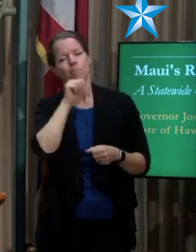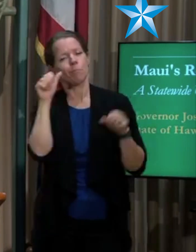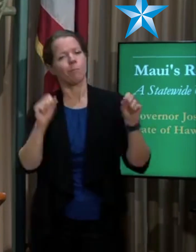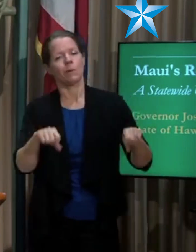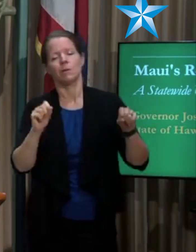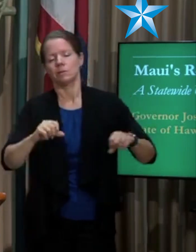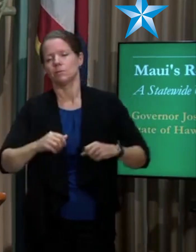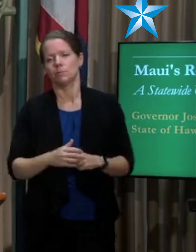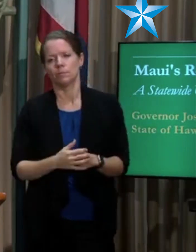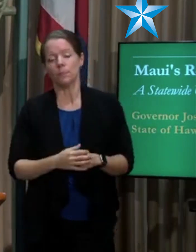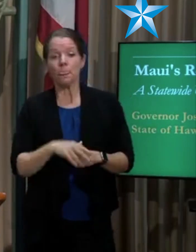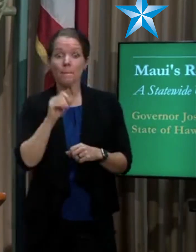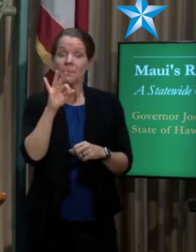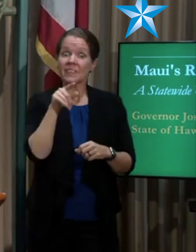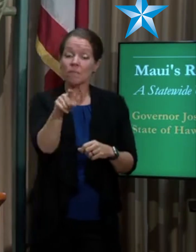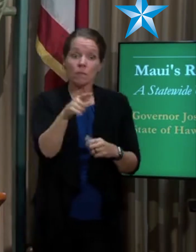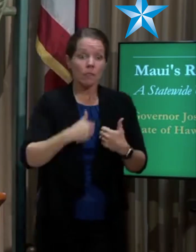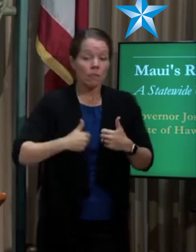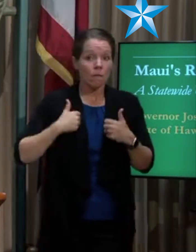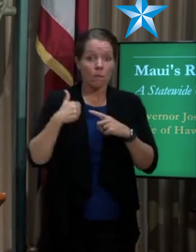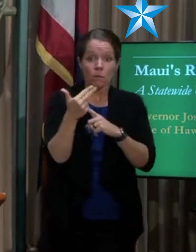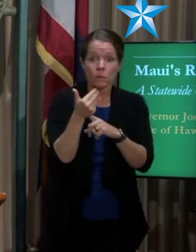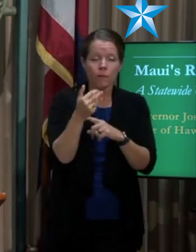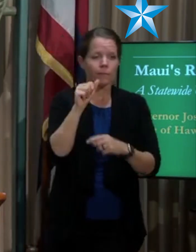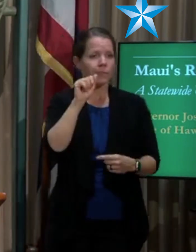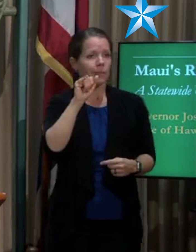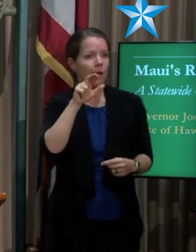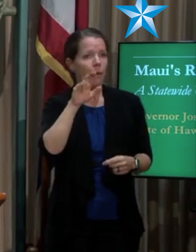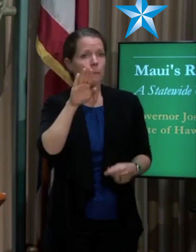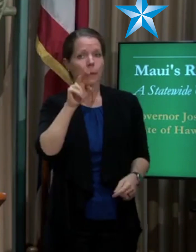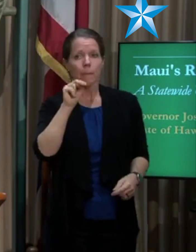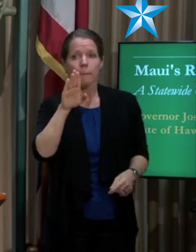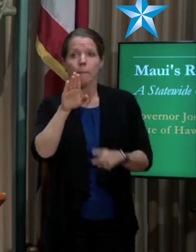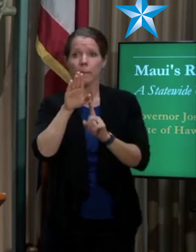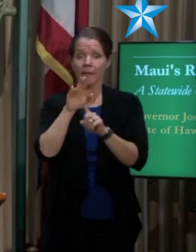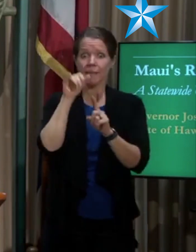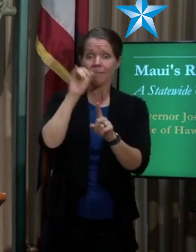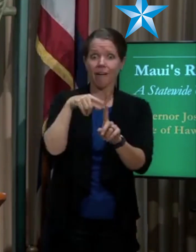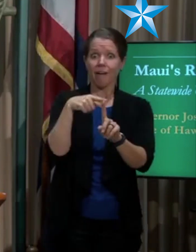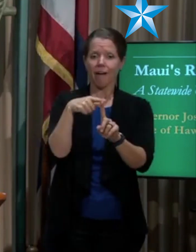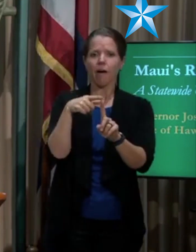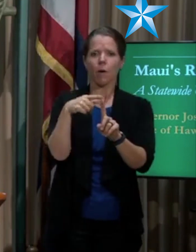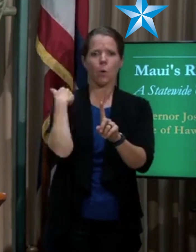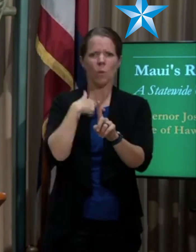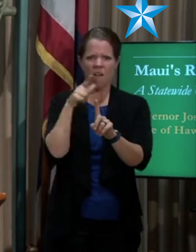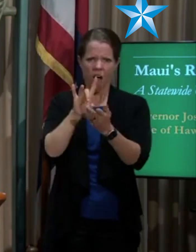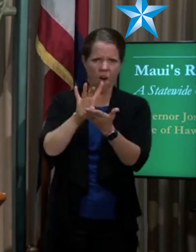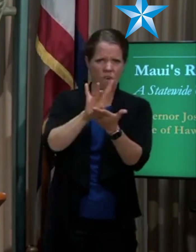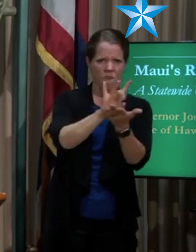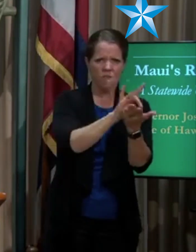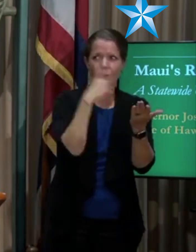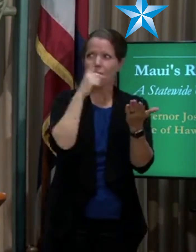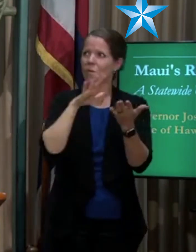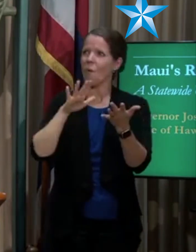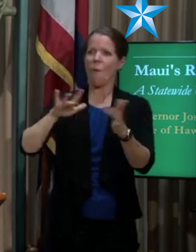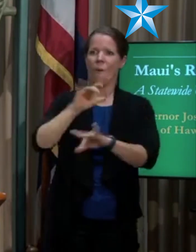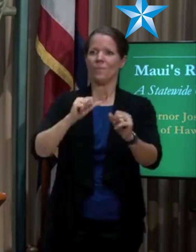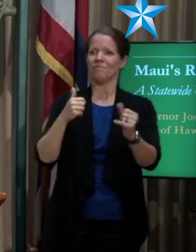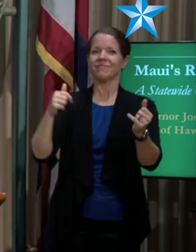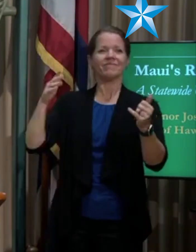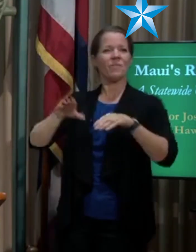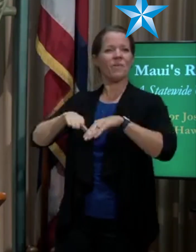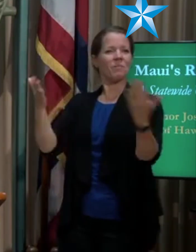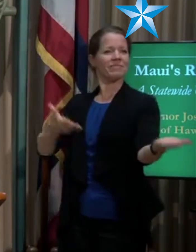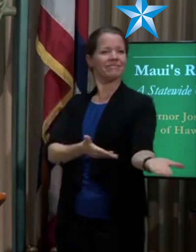anyone. Like I said, we don't anticipate a large number of people coming, but we also didn't want the many people who asked us to open up